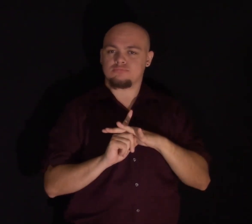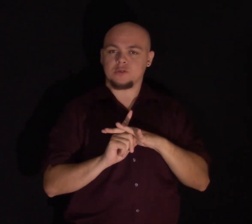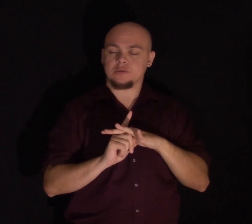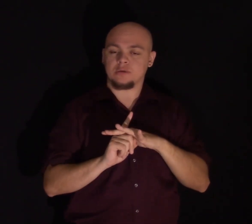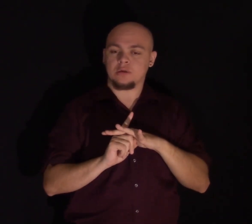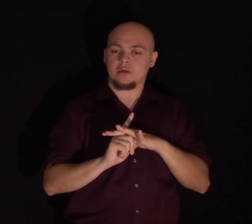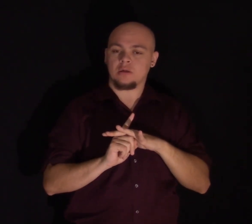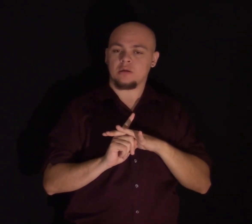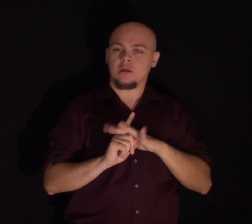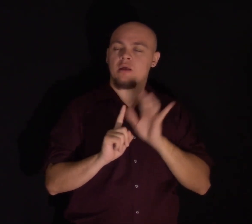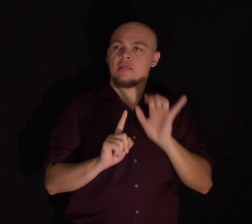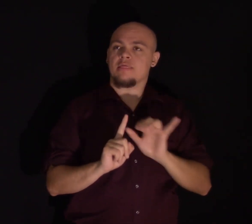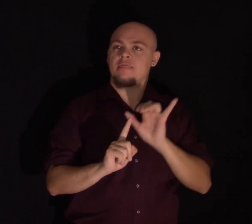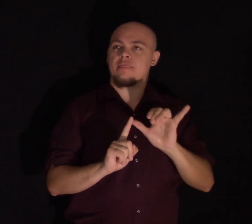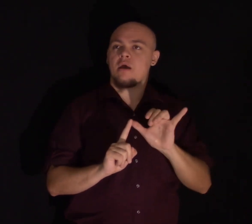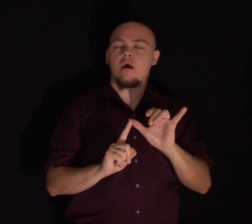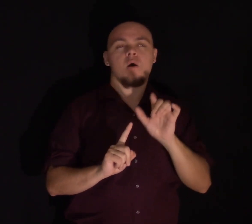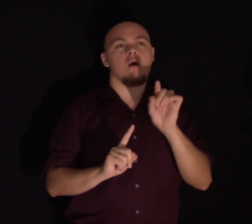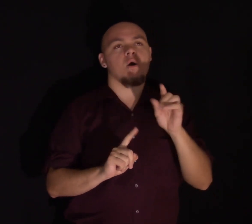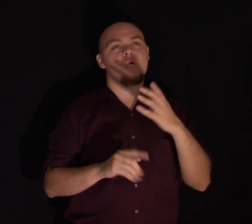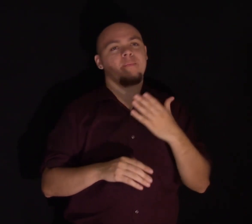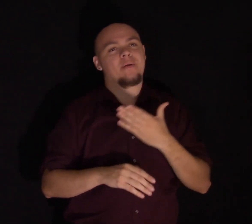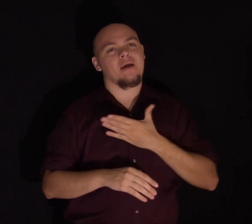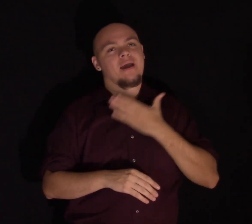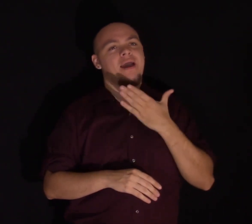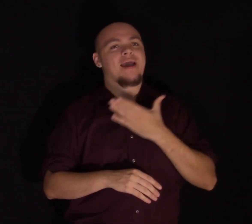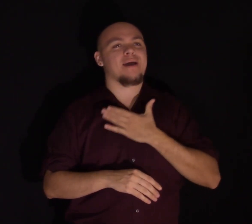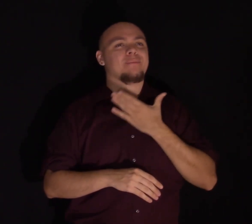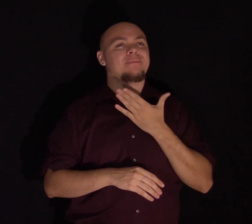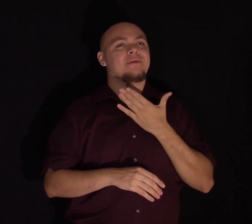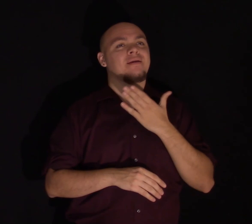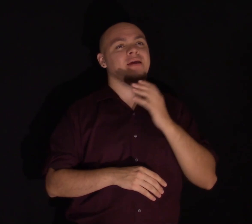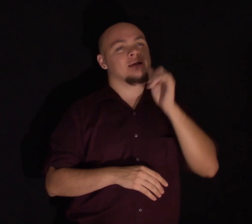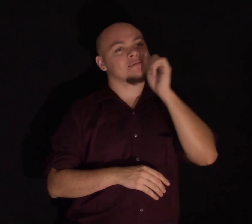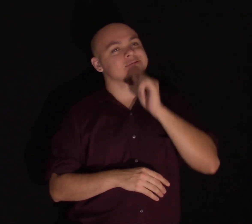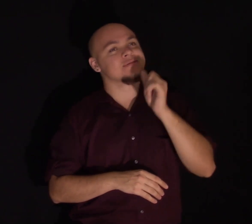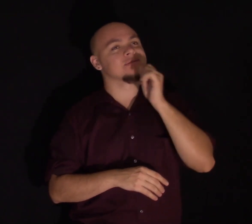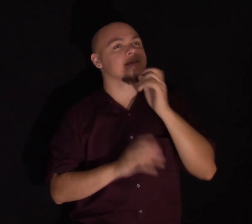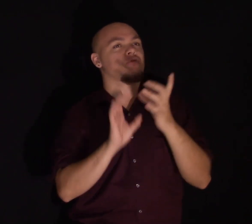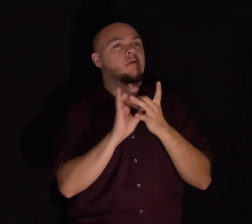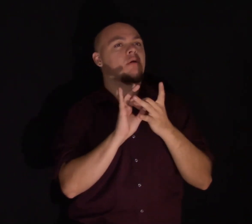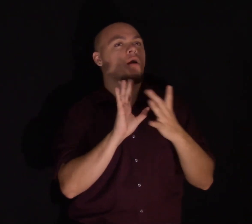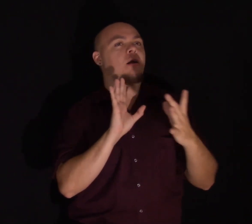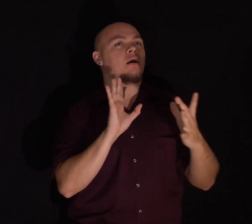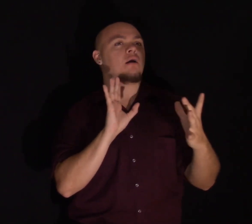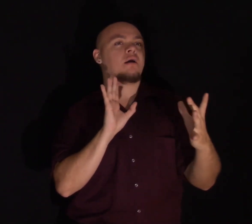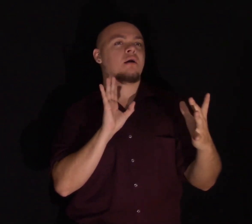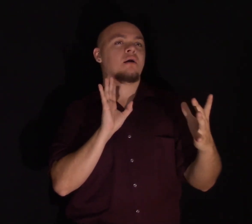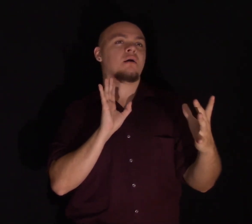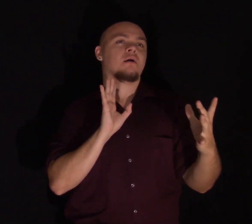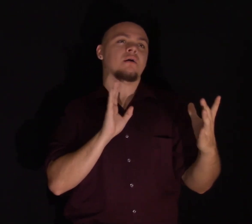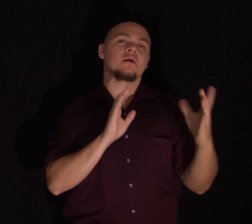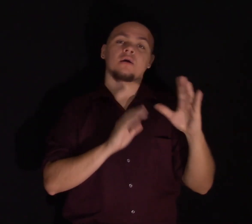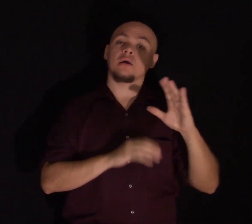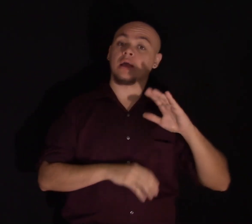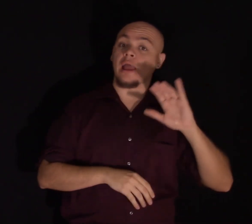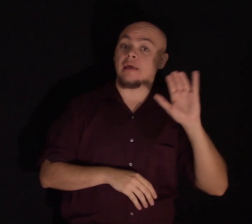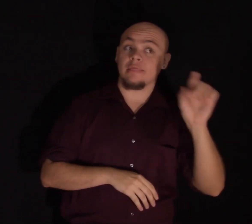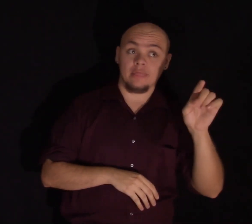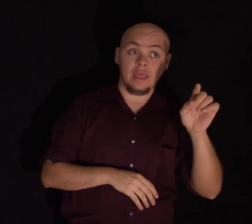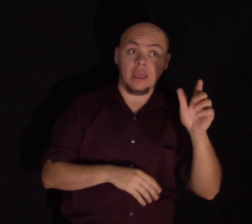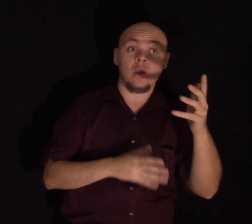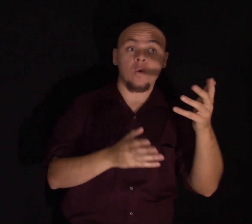aspiration that they be happy and be free of suffering. And they share the same wish for happiness